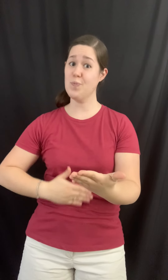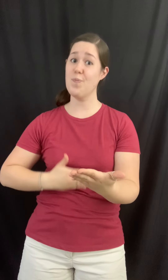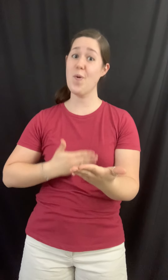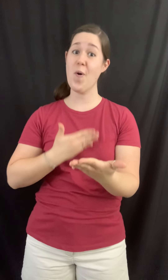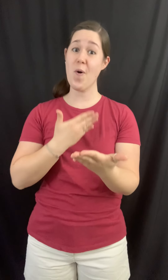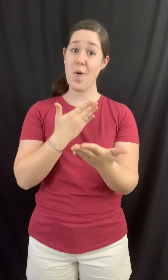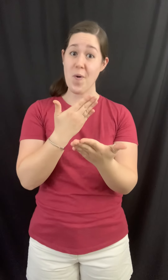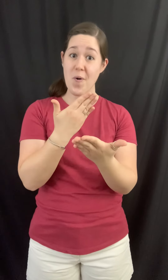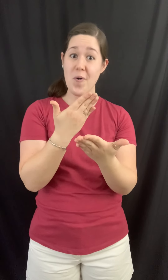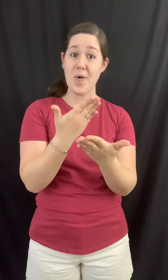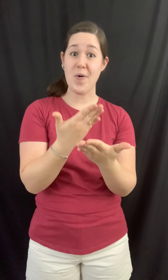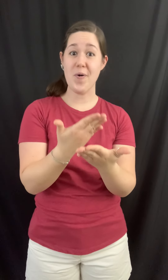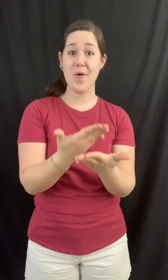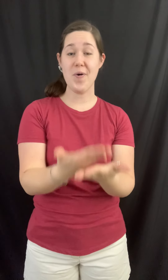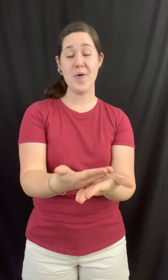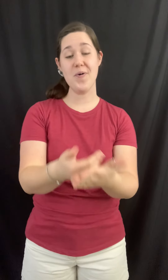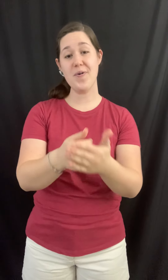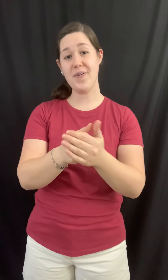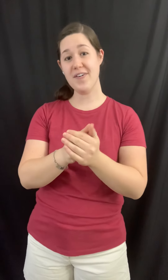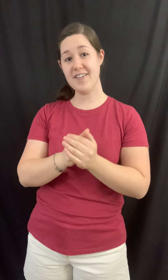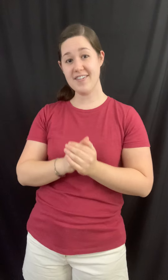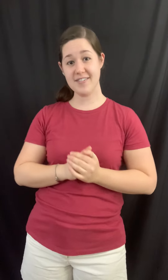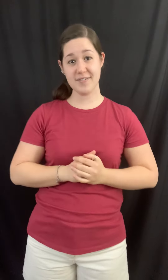give